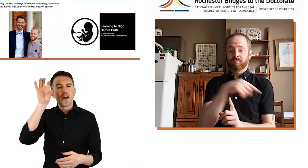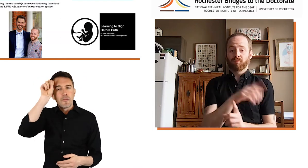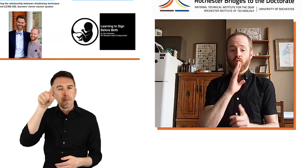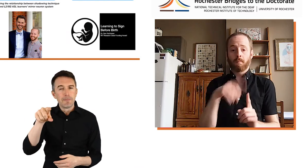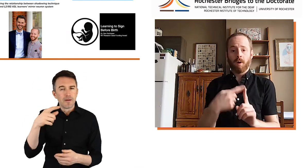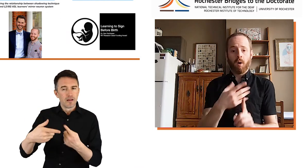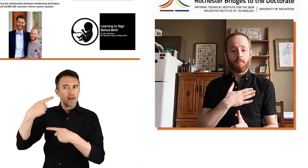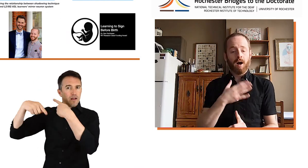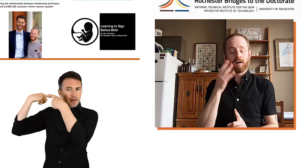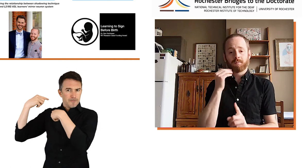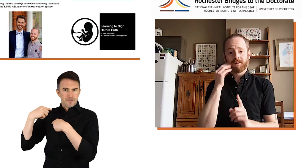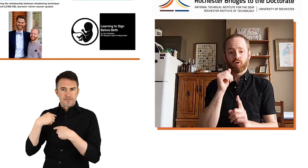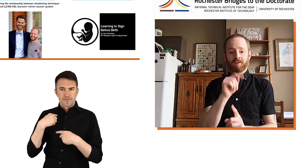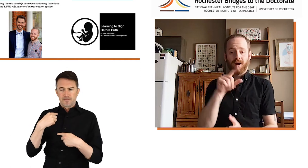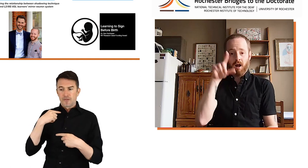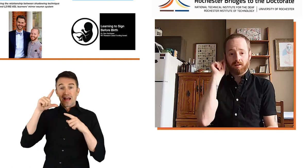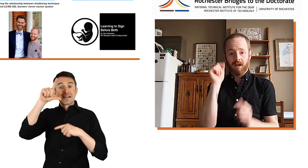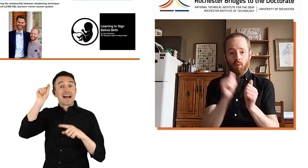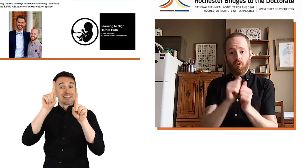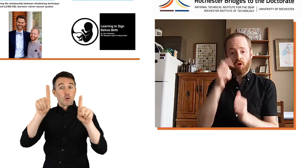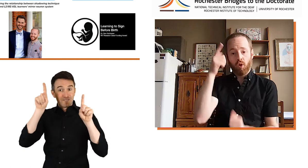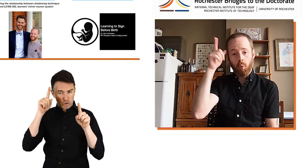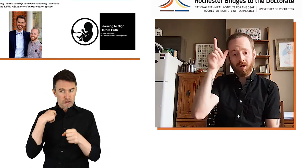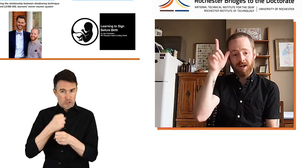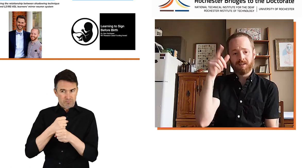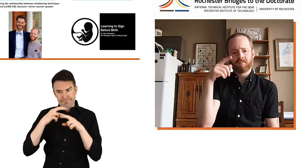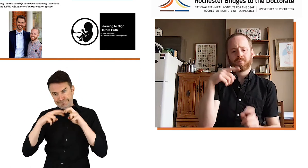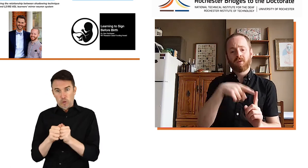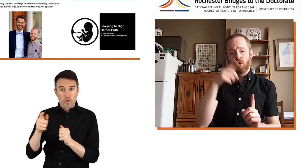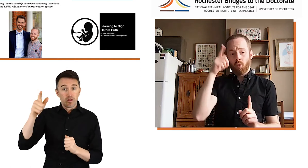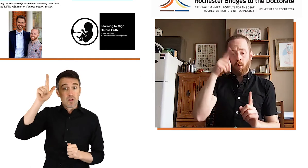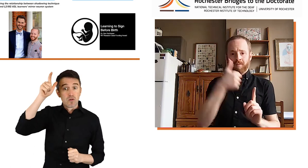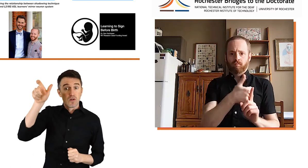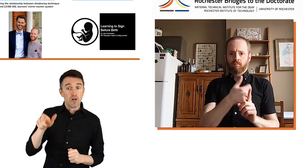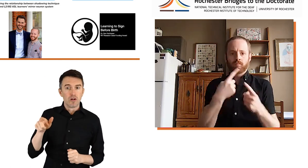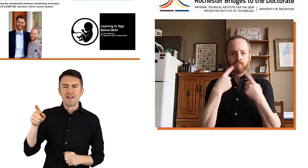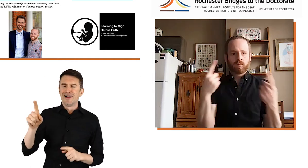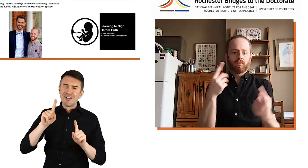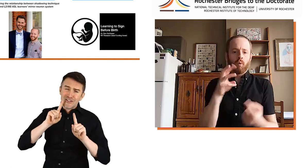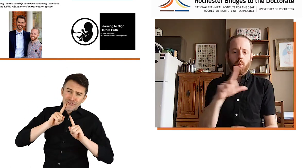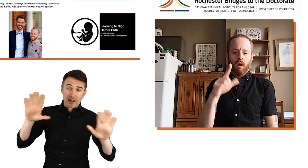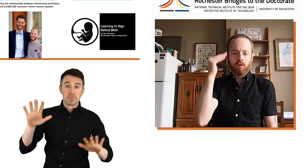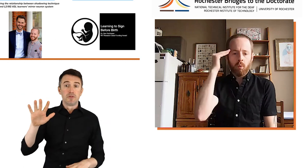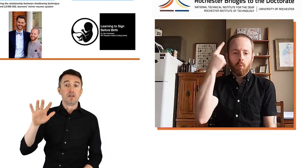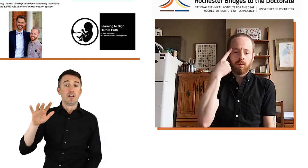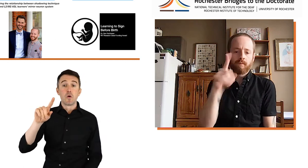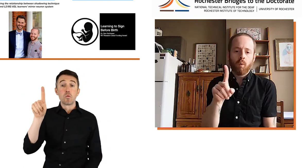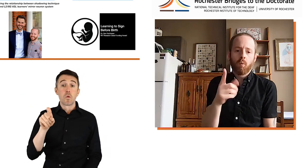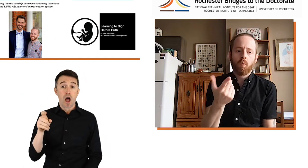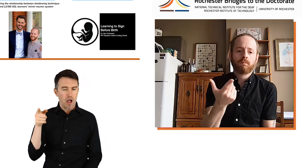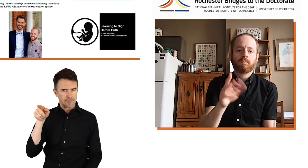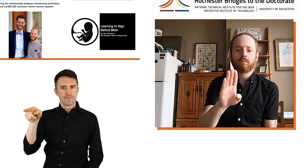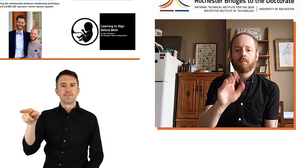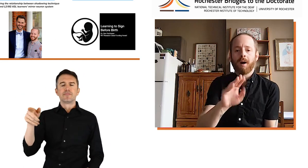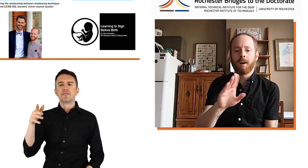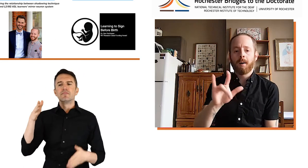if you remember, in the past, I talked about my experience at Gallaudet with Laura Ann, and Laura Ann is very well known